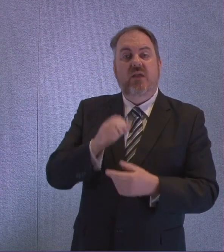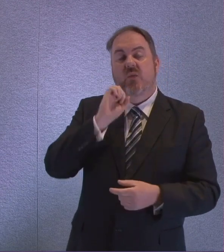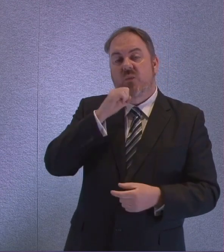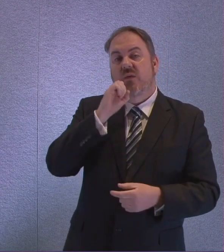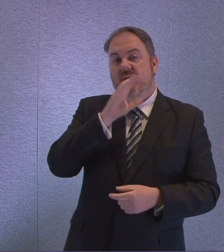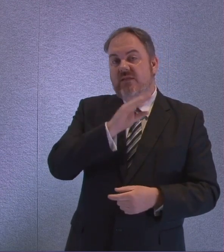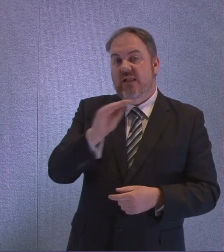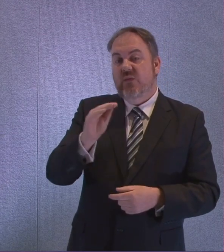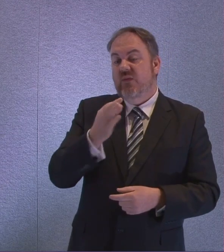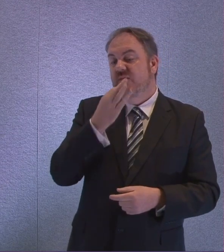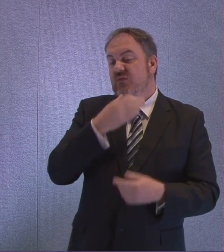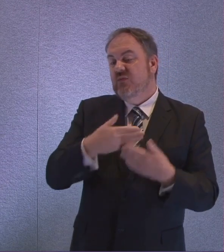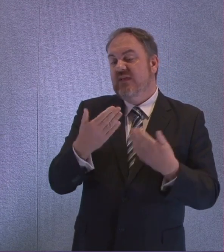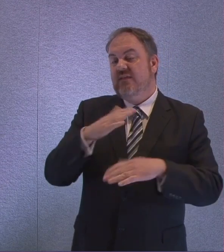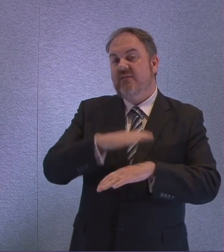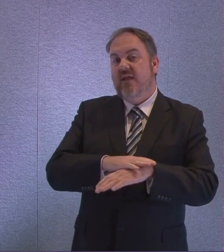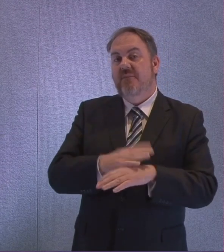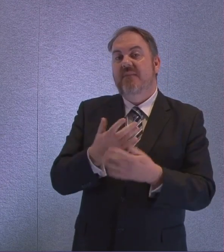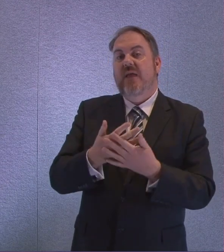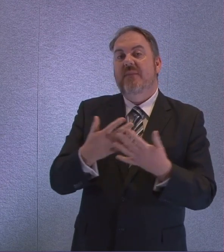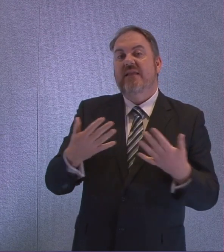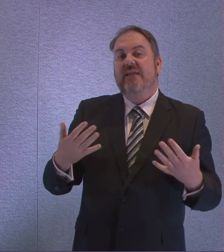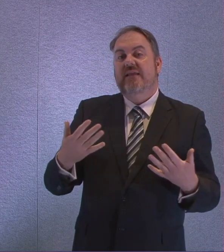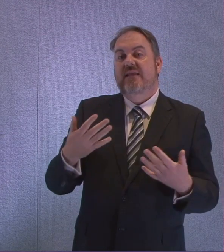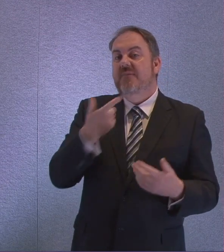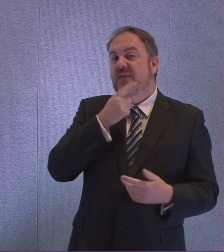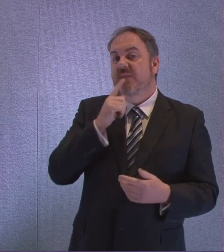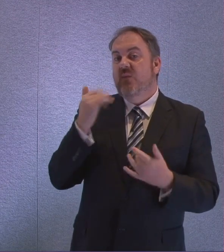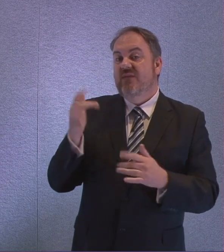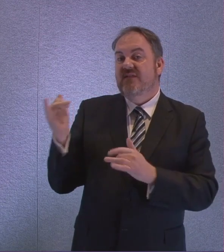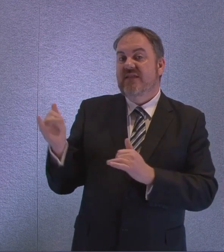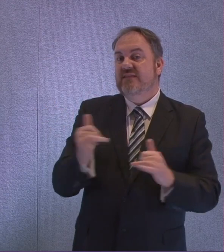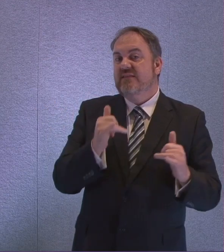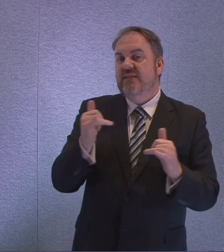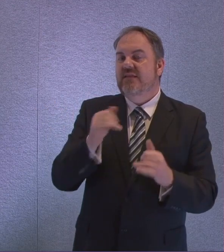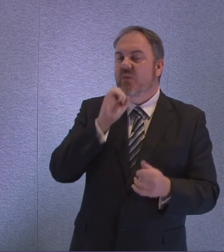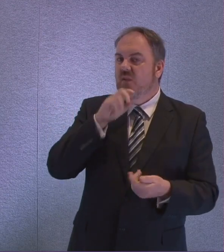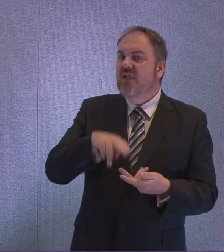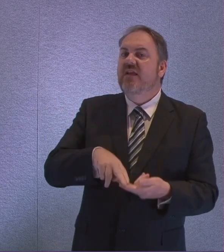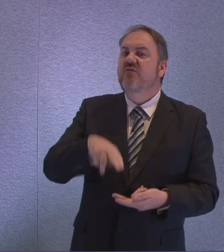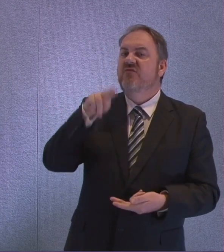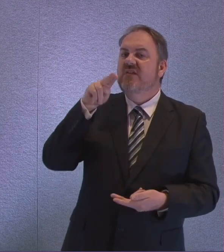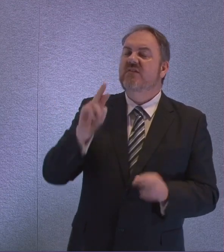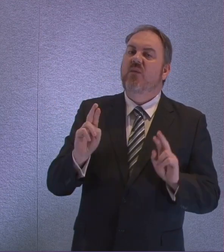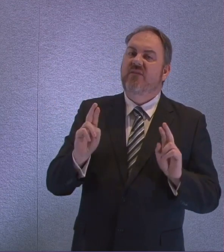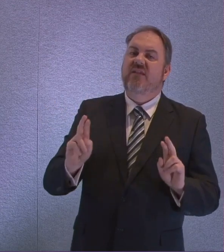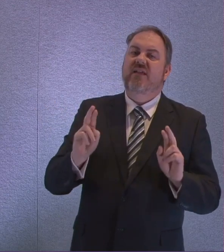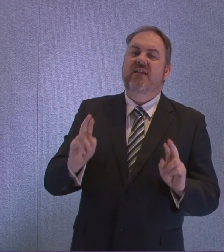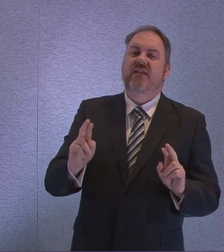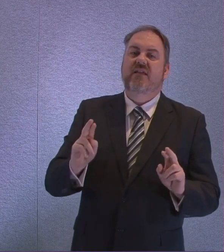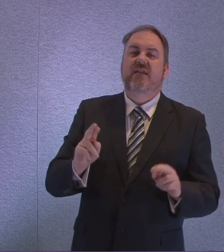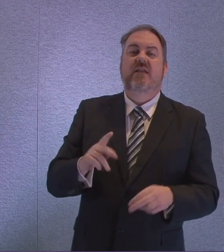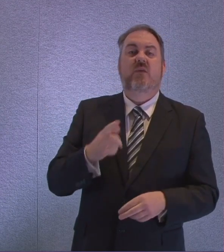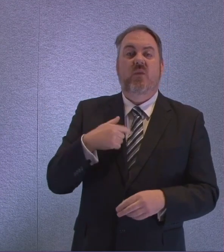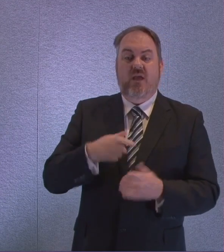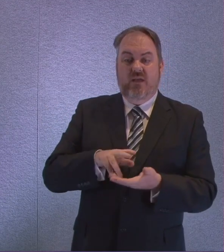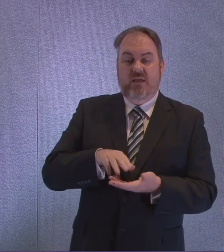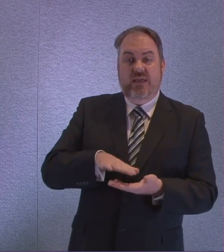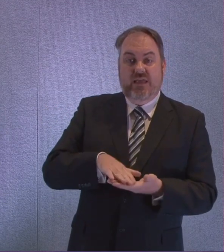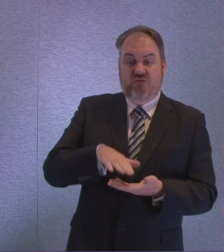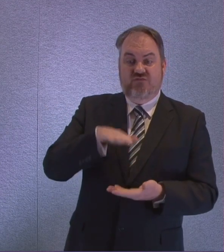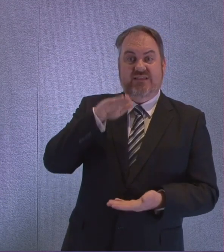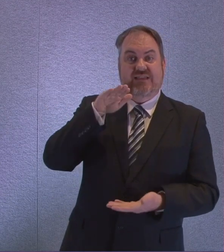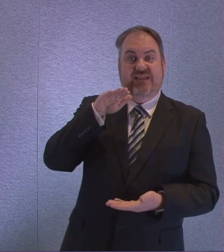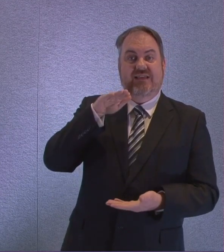in the next couple of days, and I would expect it to be obviously higher than that. We are building testing capacity with every day that